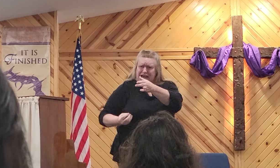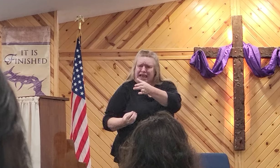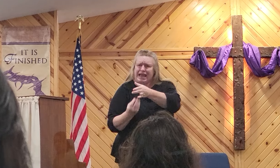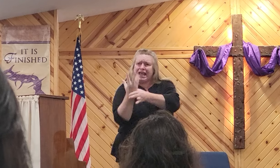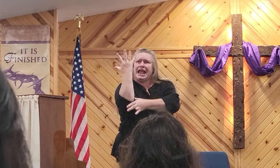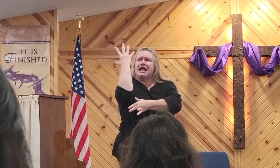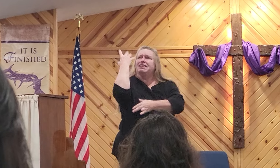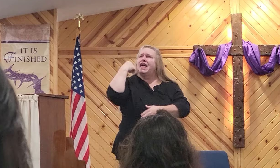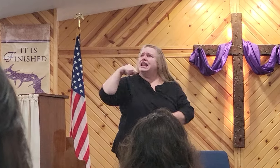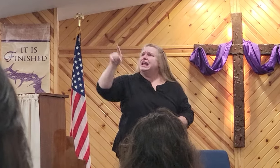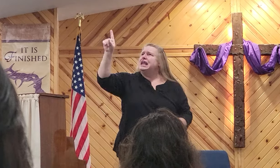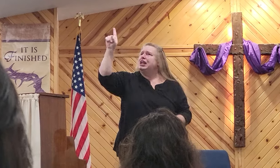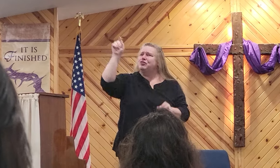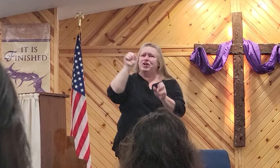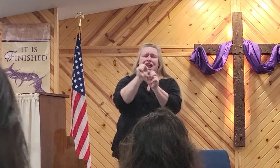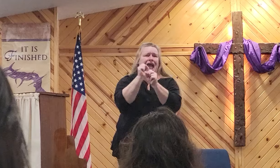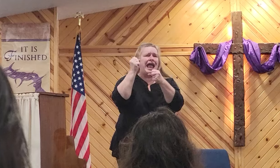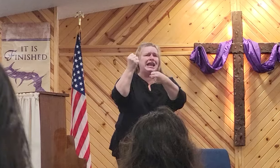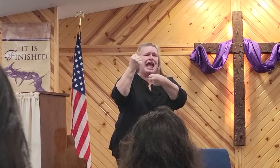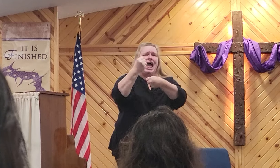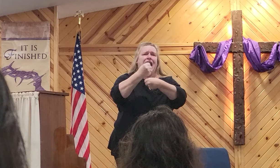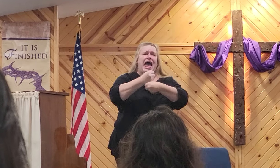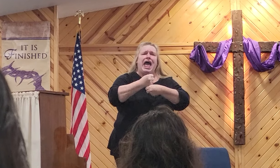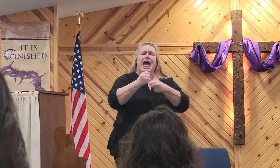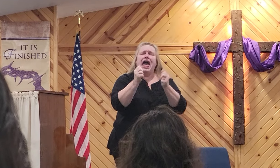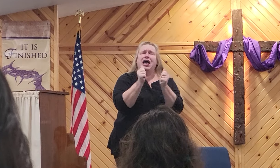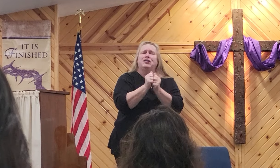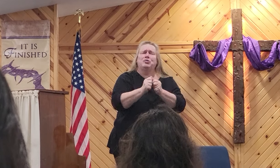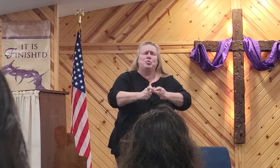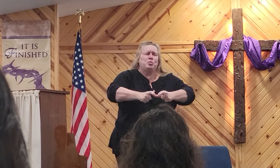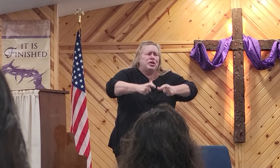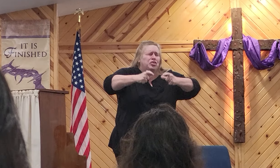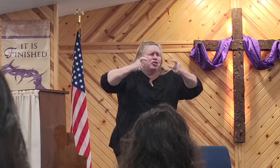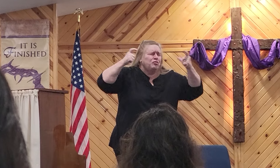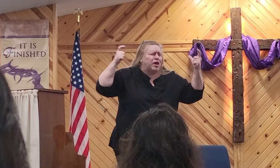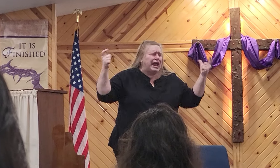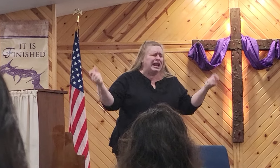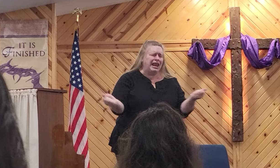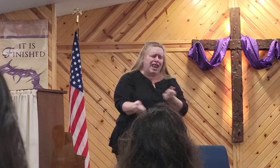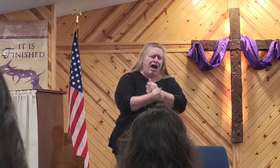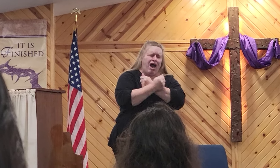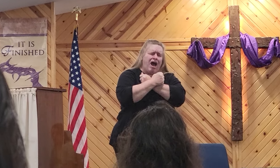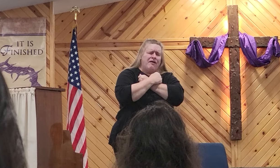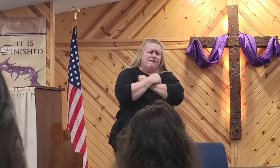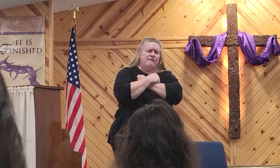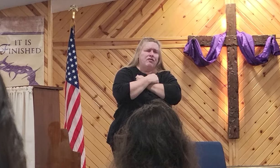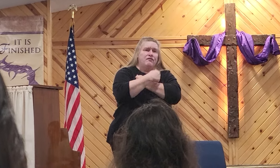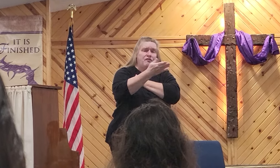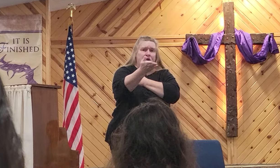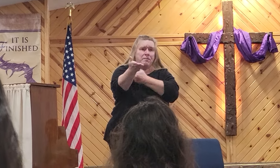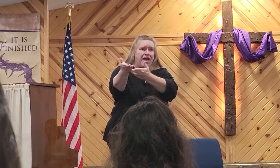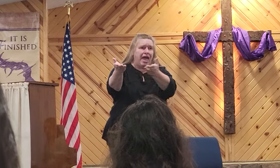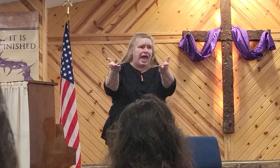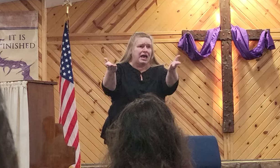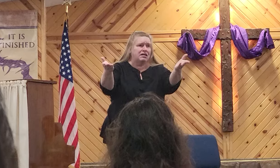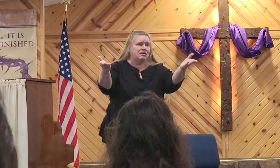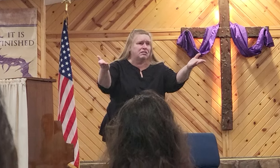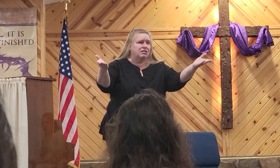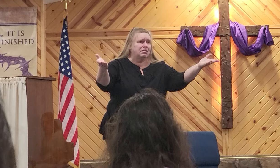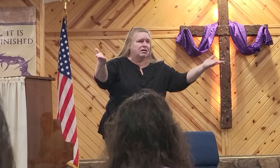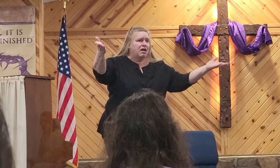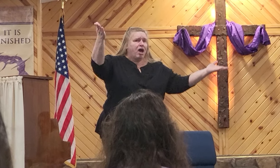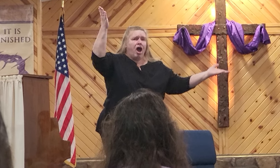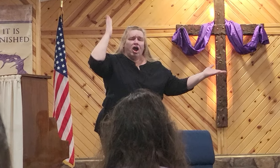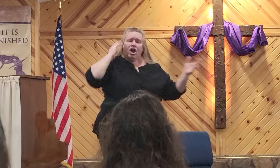the tree that he created. With great love for man,